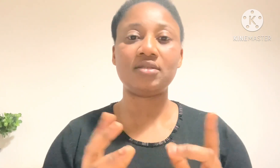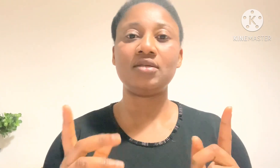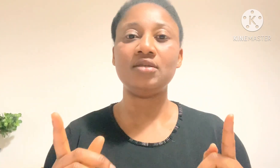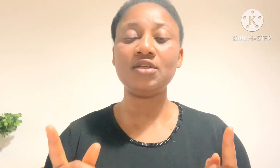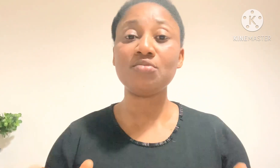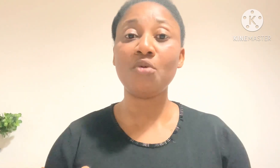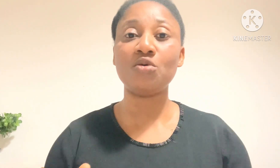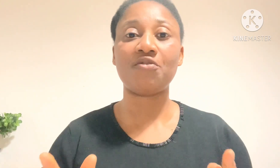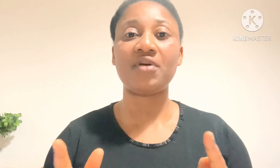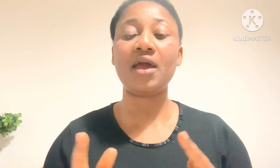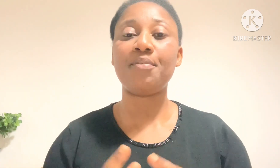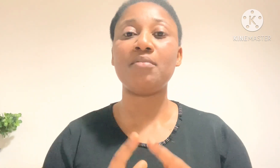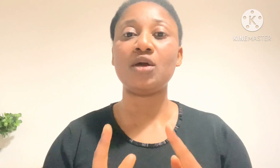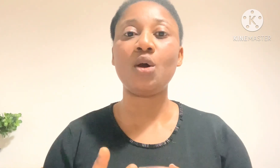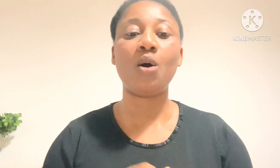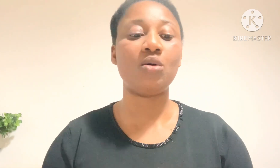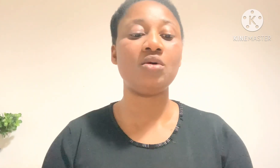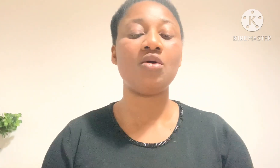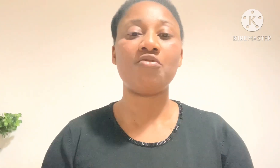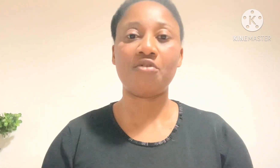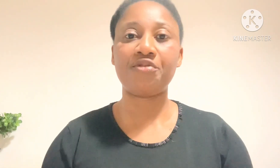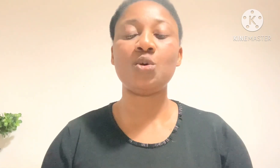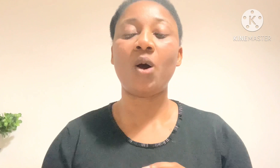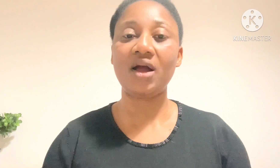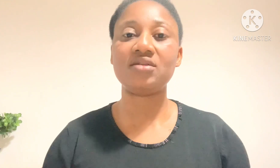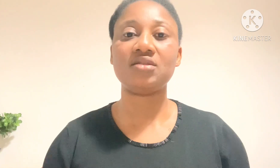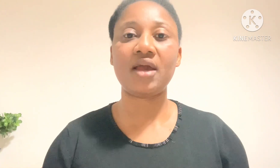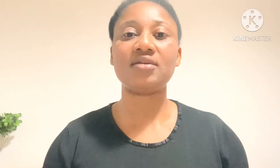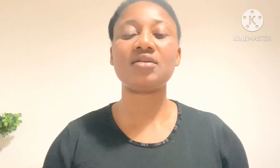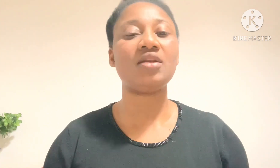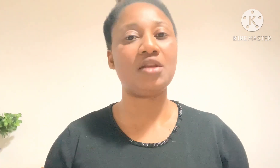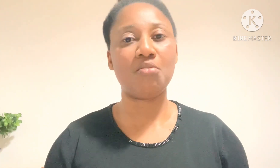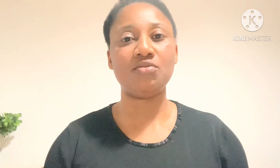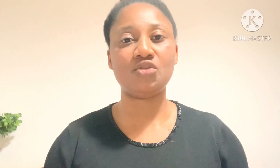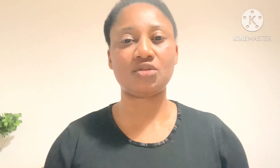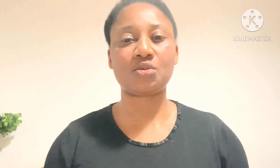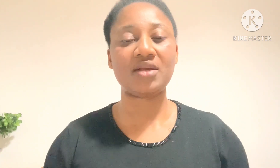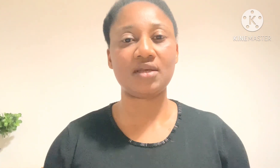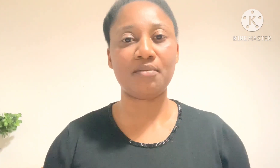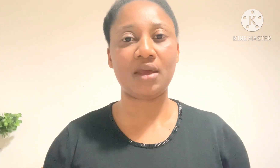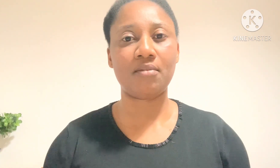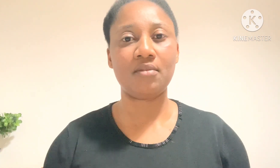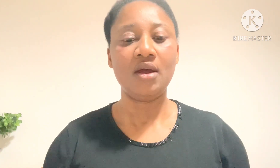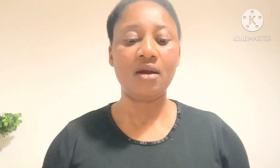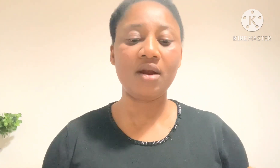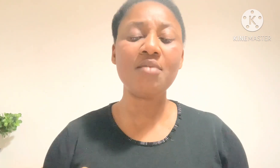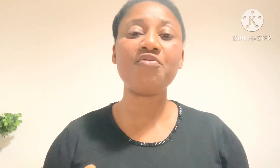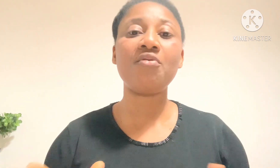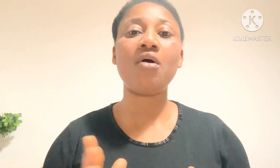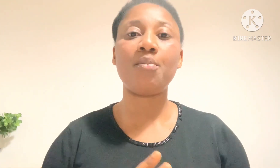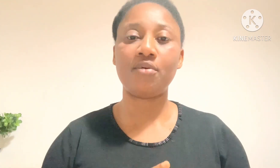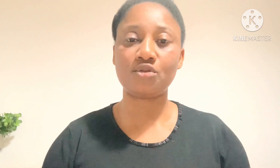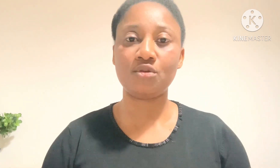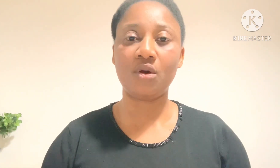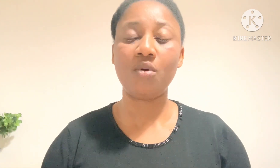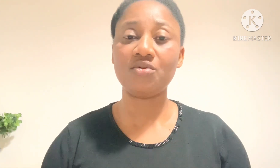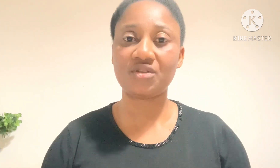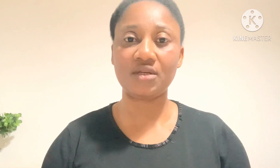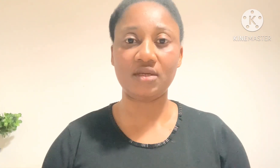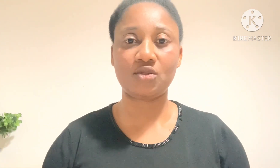in this month of April, may God fulfill your heart desires in the name of Jesus Christ. Amen. Right now, before I proceed on, I want to say this.